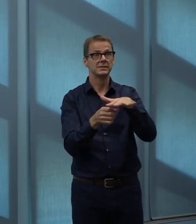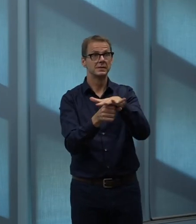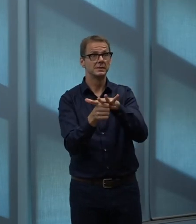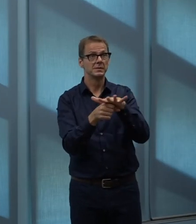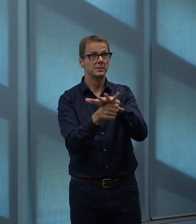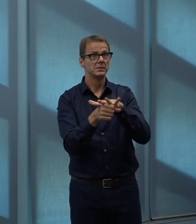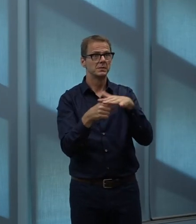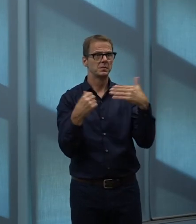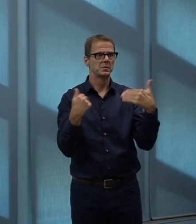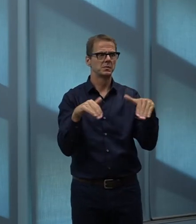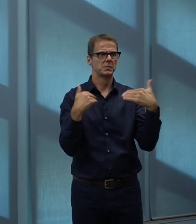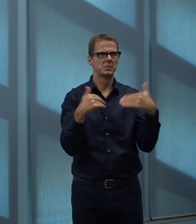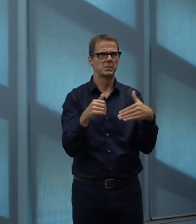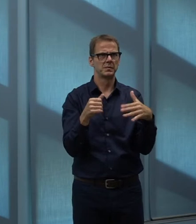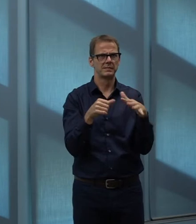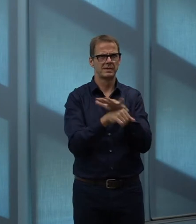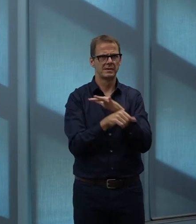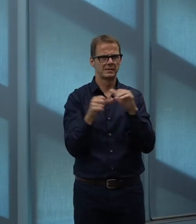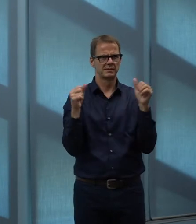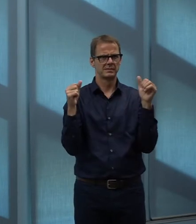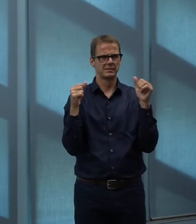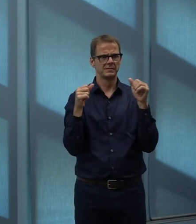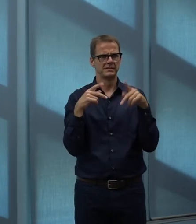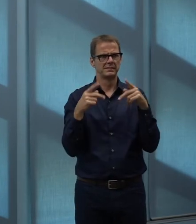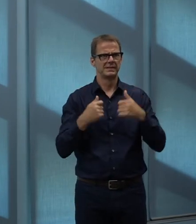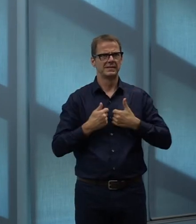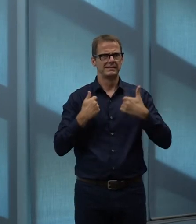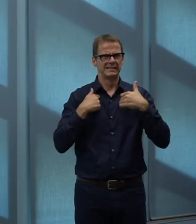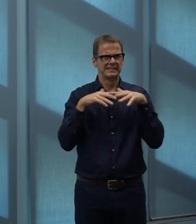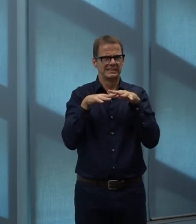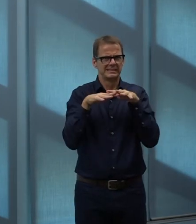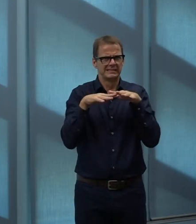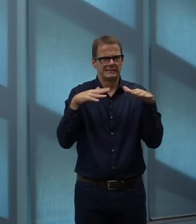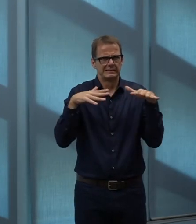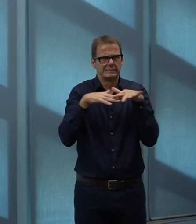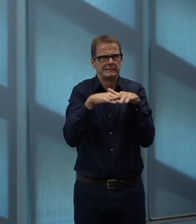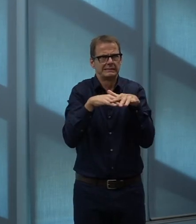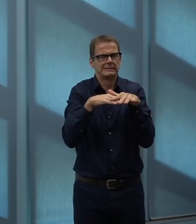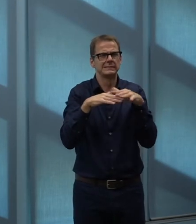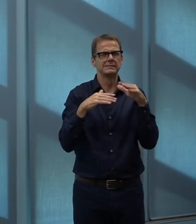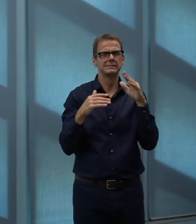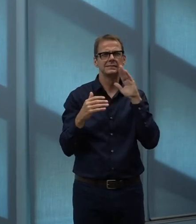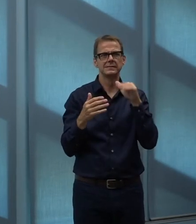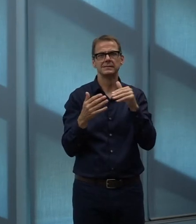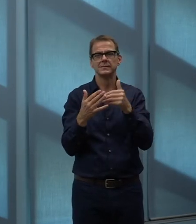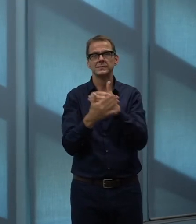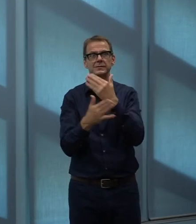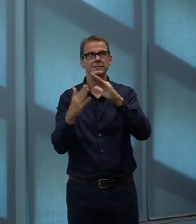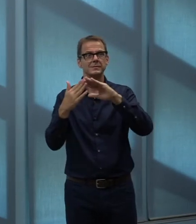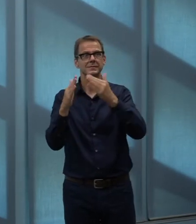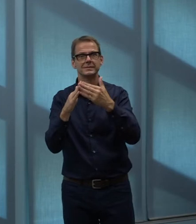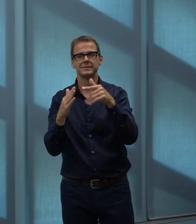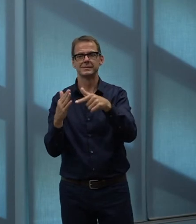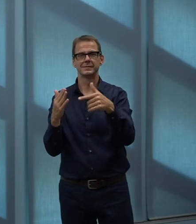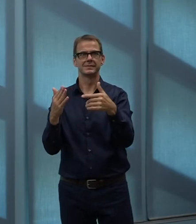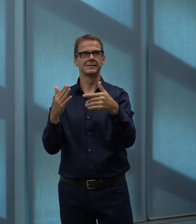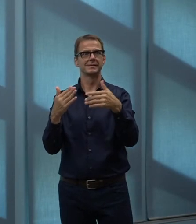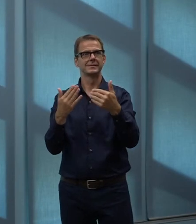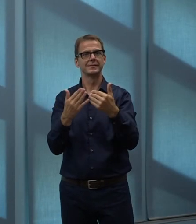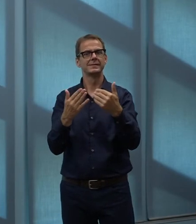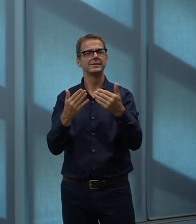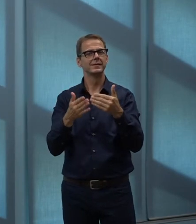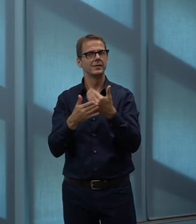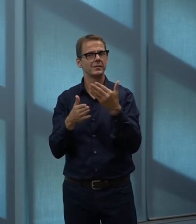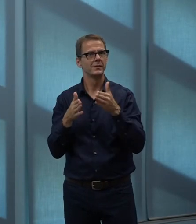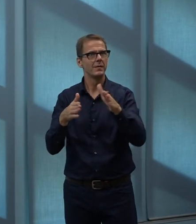we can begin to build newer communities that way and retrofit older communities that way, that's how you start to create walkable critical